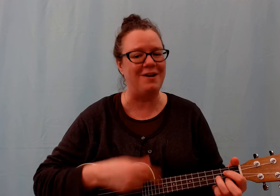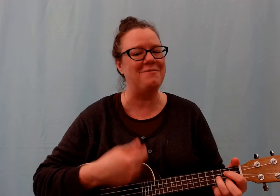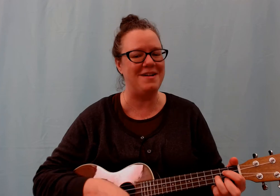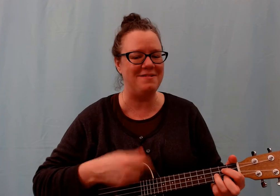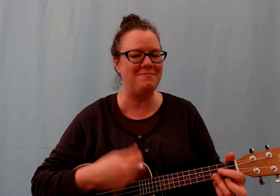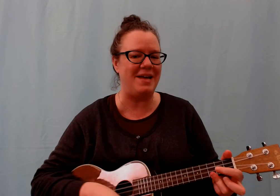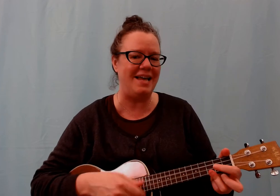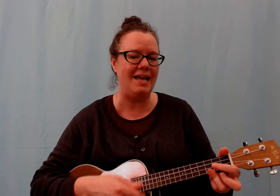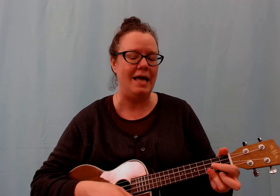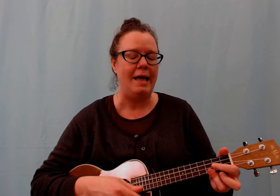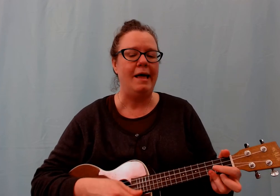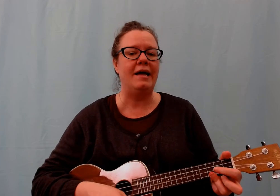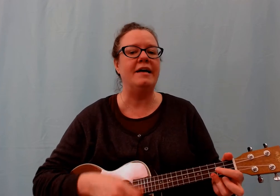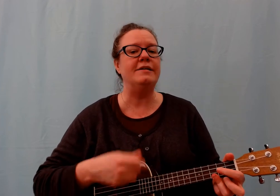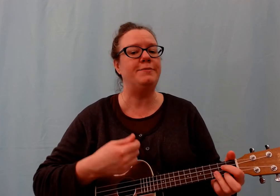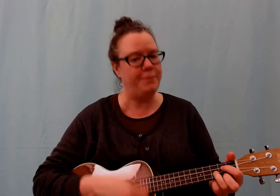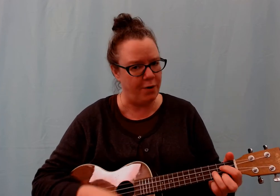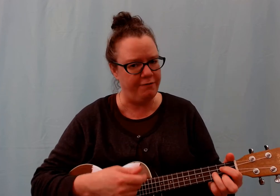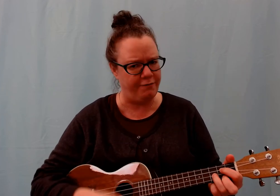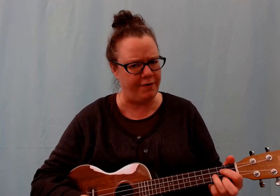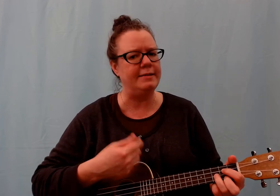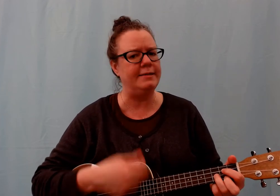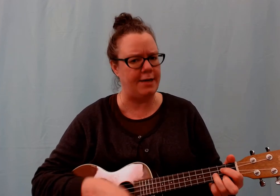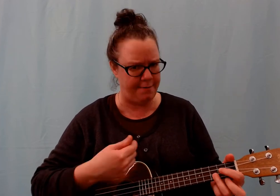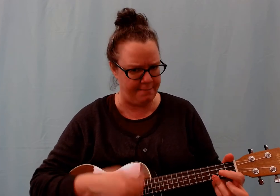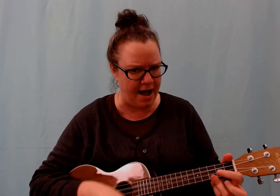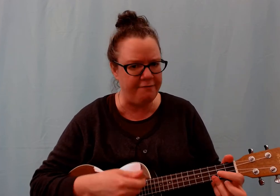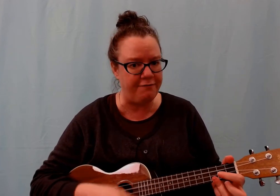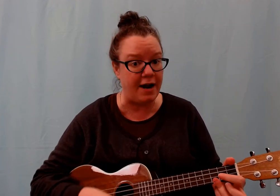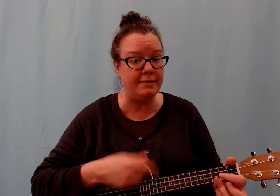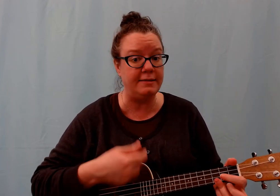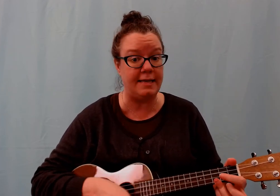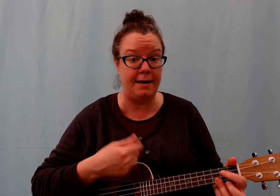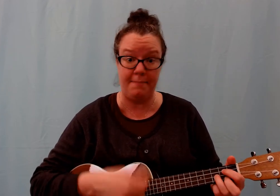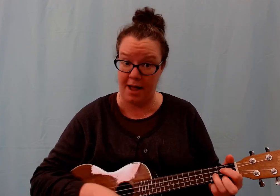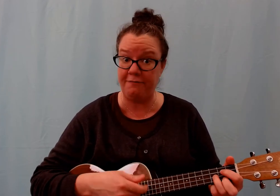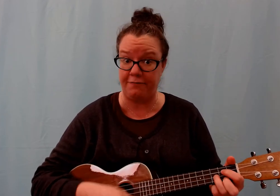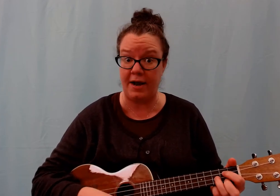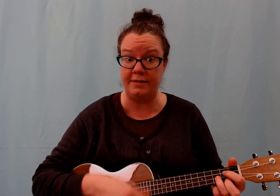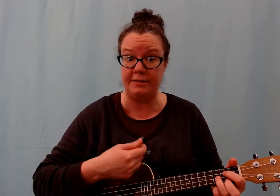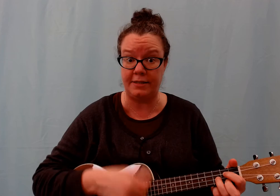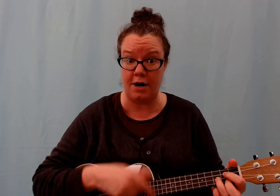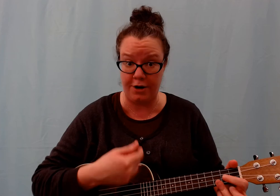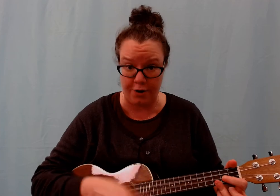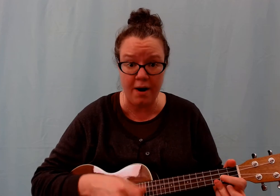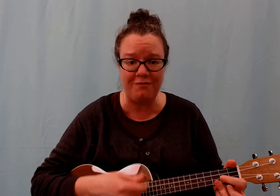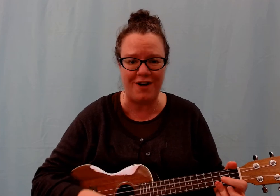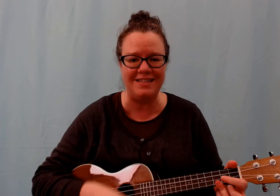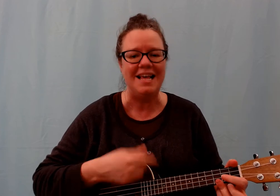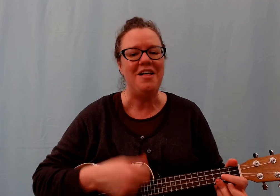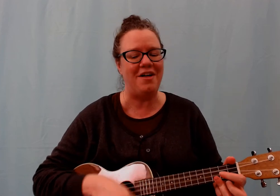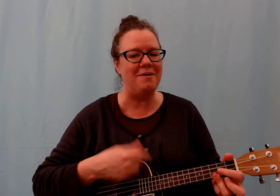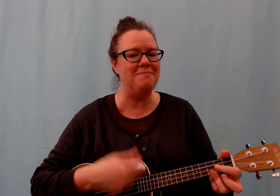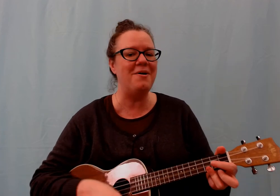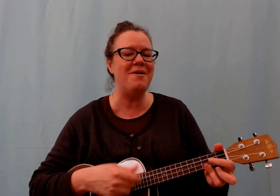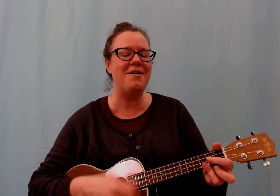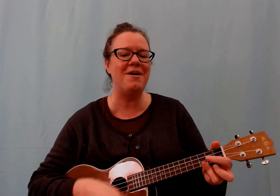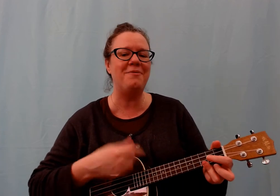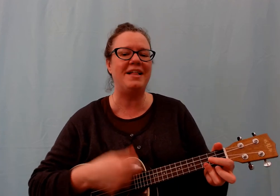we'll be. Cause your friends are my friends, and my friends are your friends, the more we